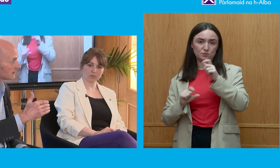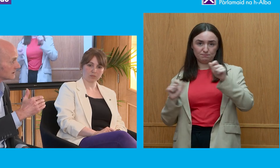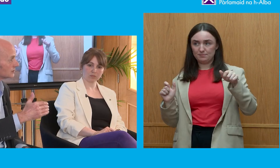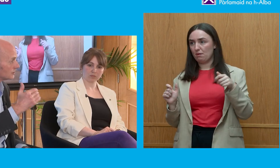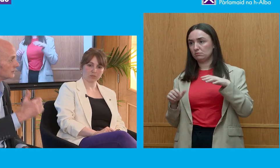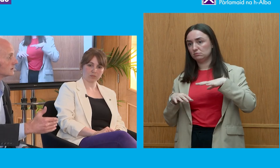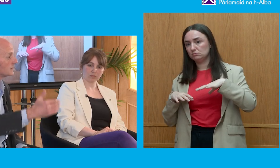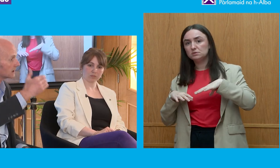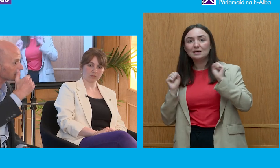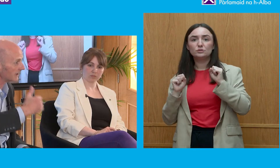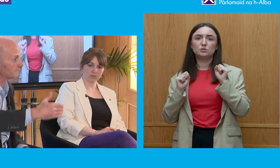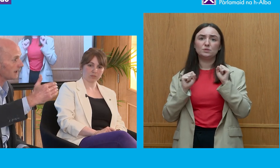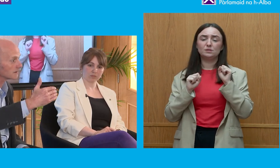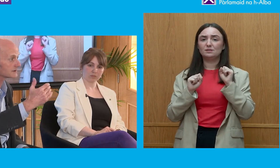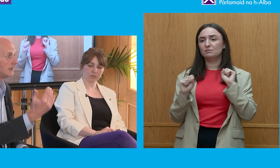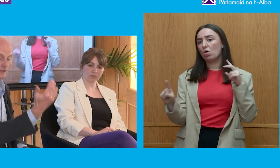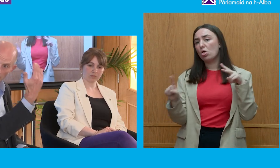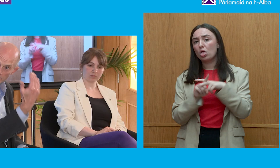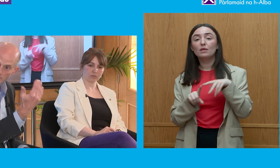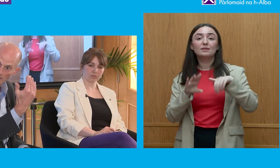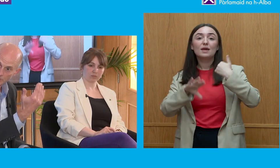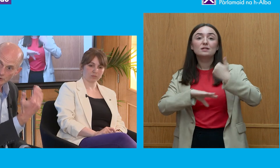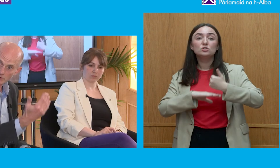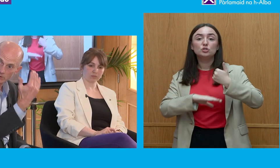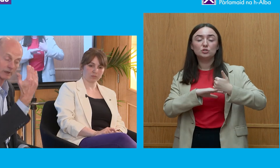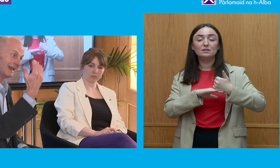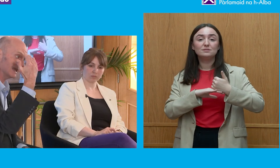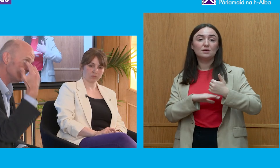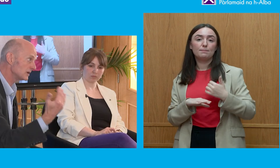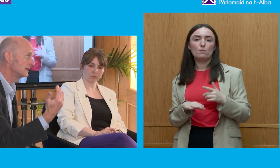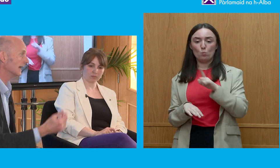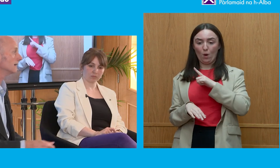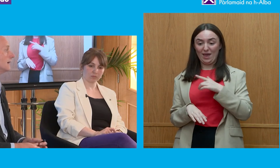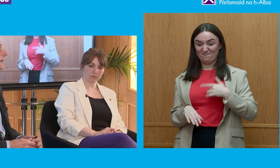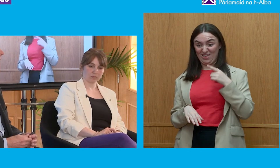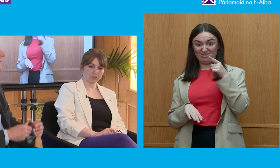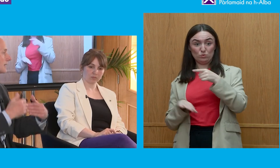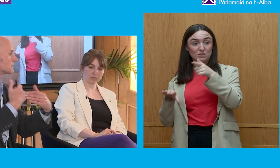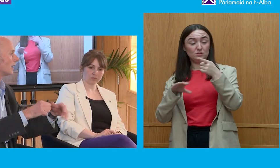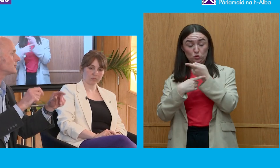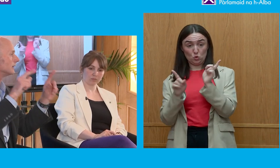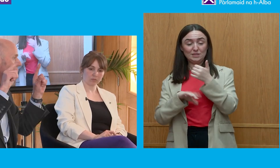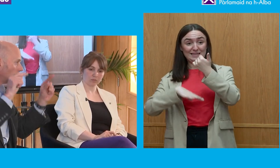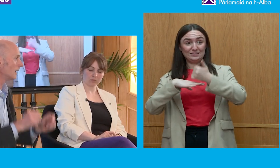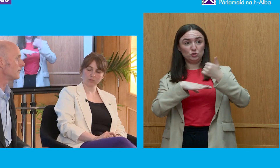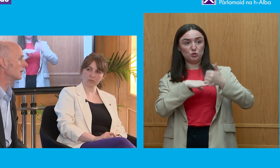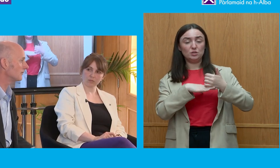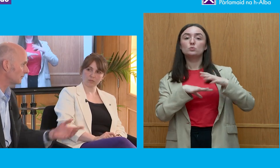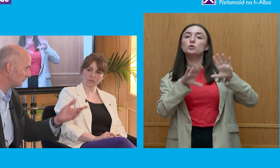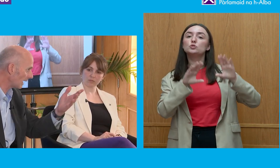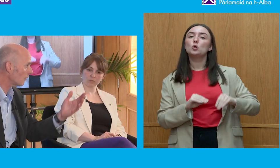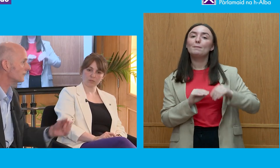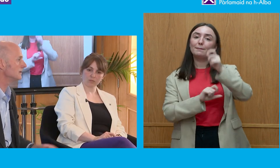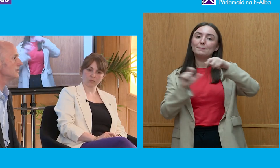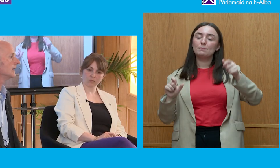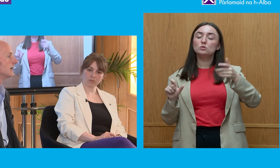attack those institutions because they felt these institutions were inhibiting the expression of the will of